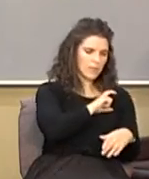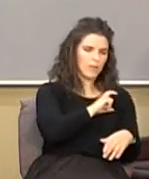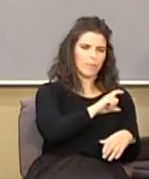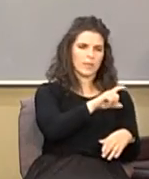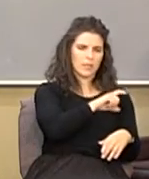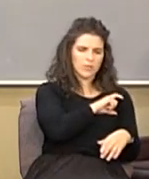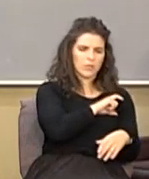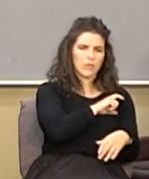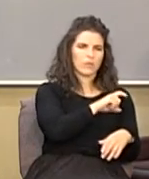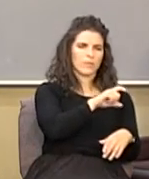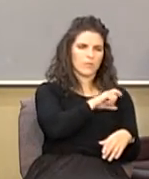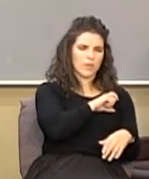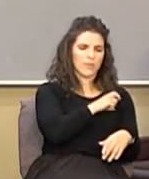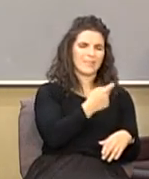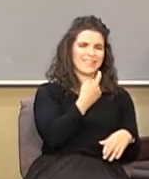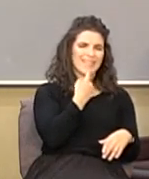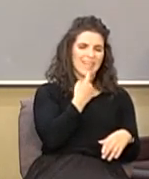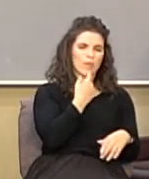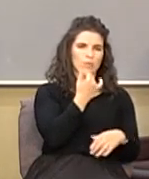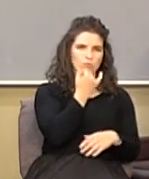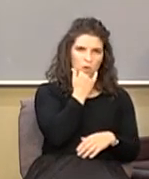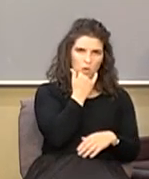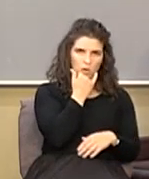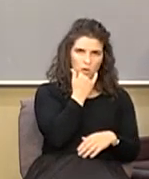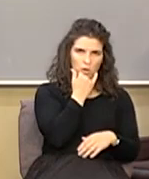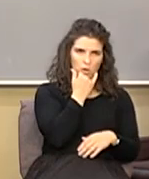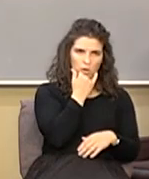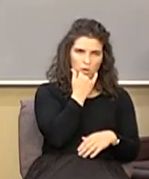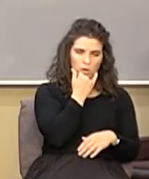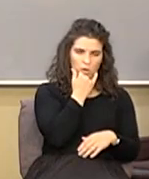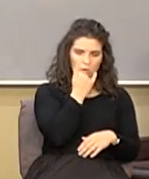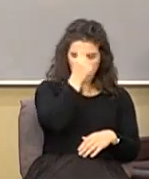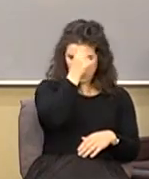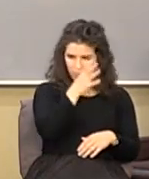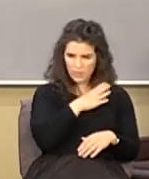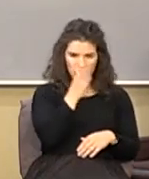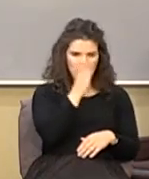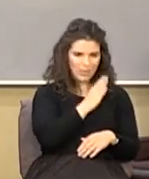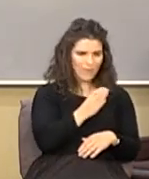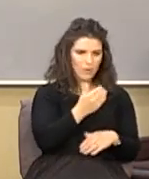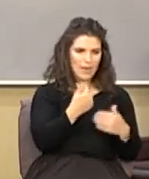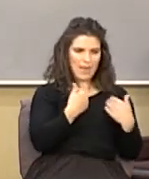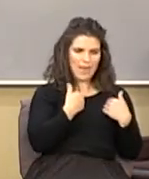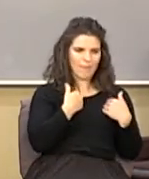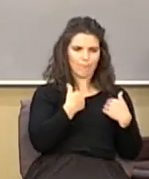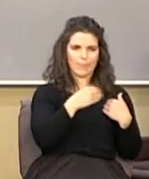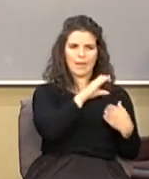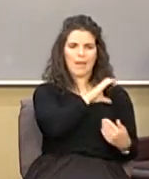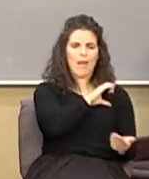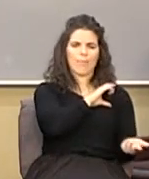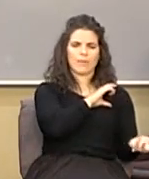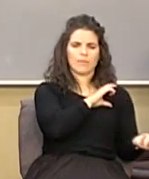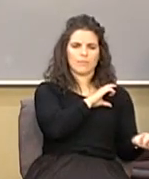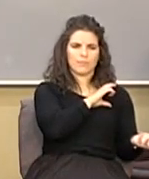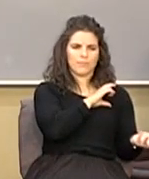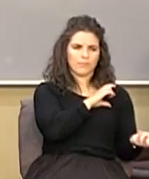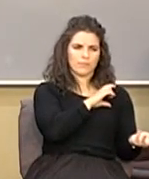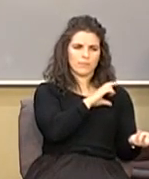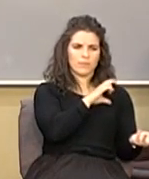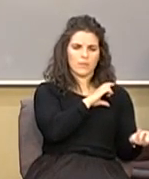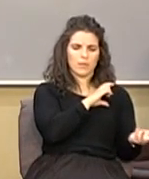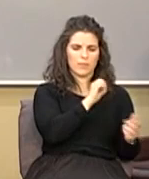after police officer say it was wrong the guy should never have been a cop on that police force by the way